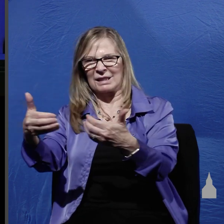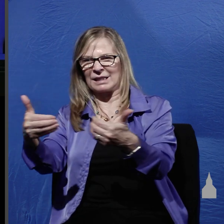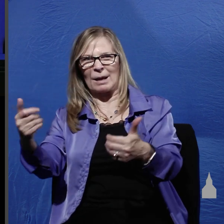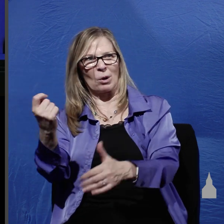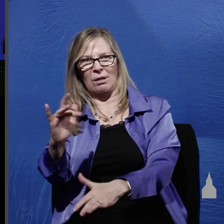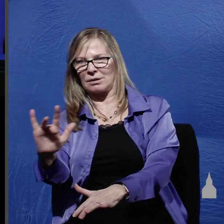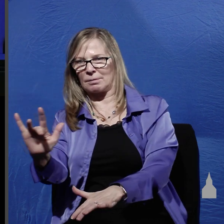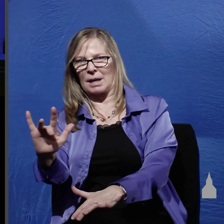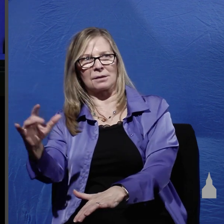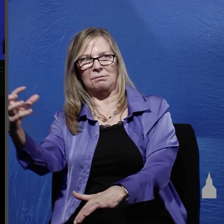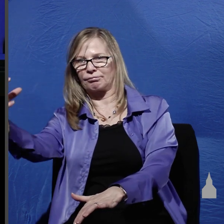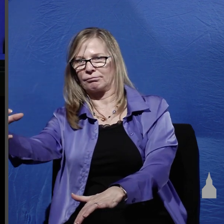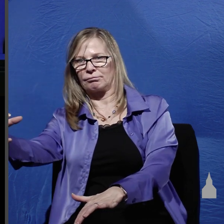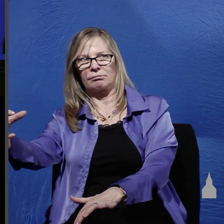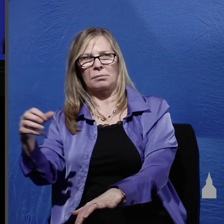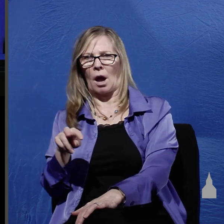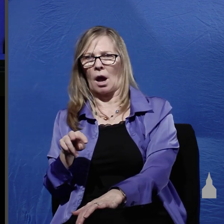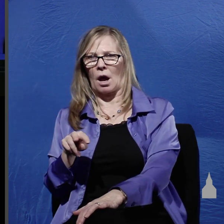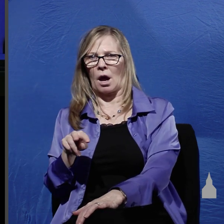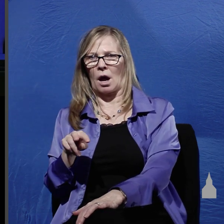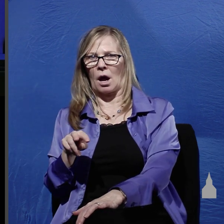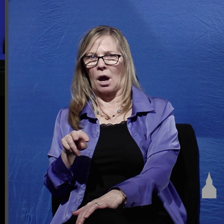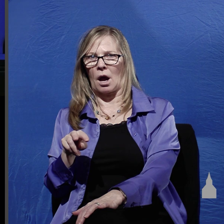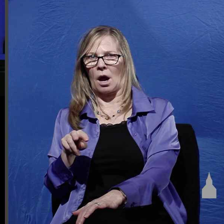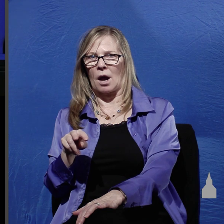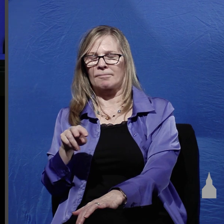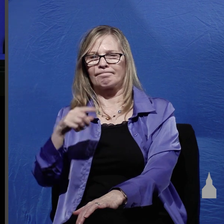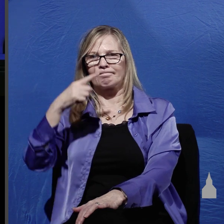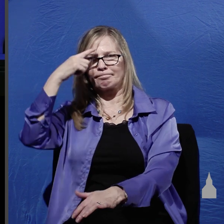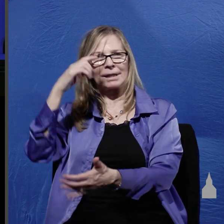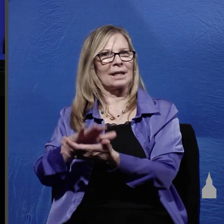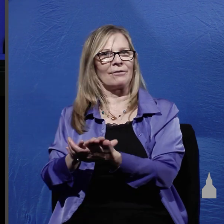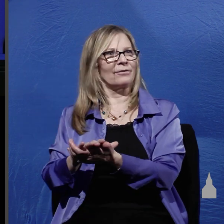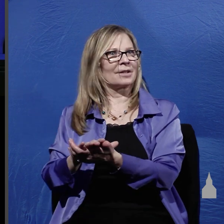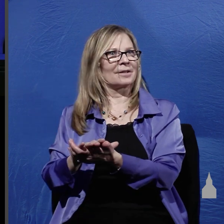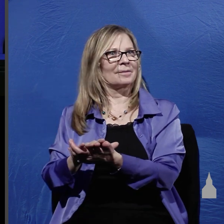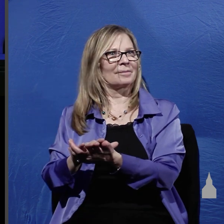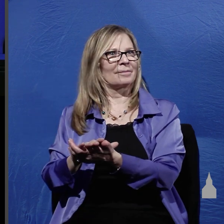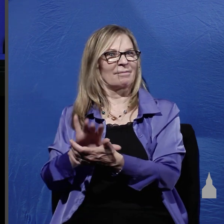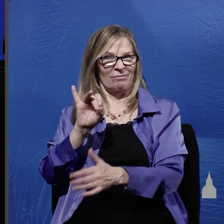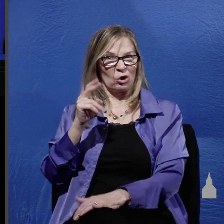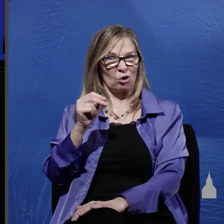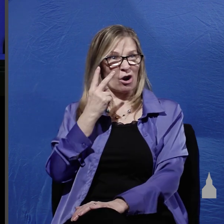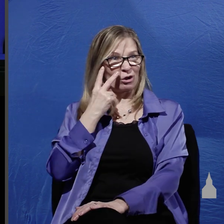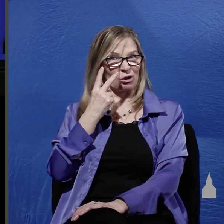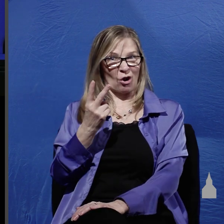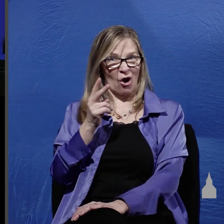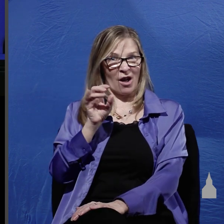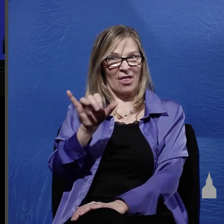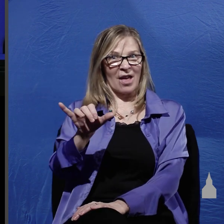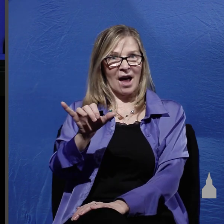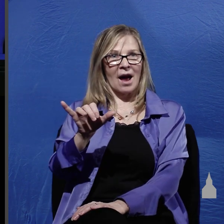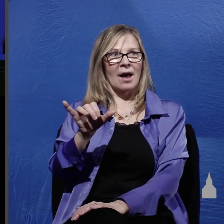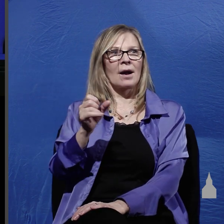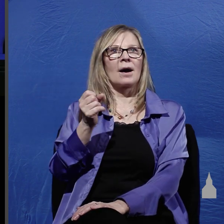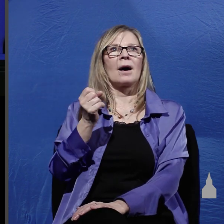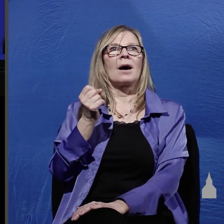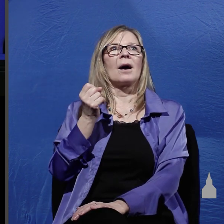space he believed you see when John saw this scene it all clicked the light